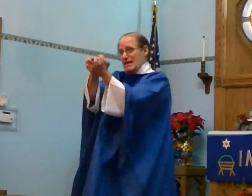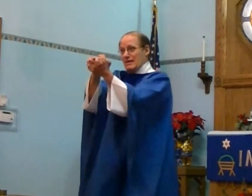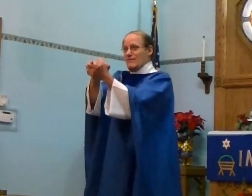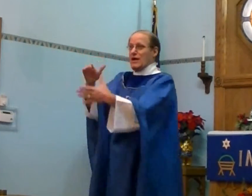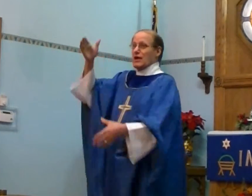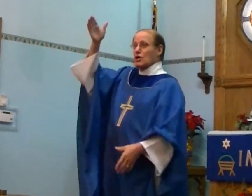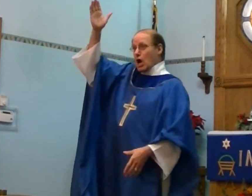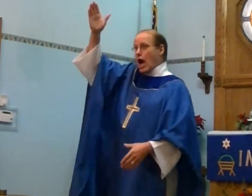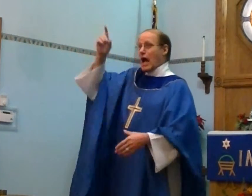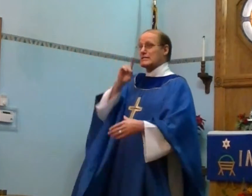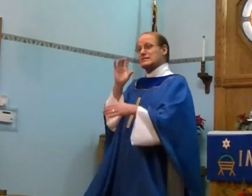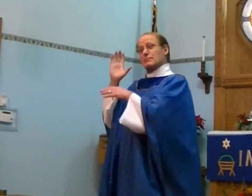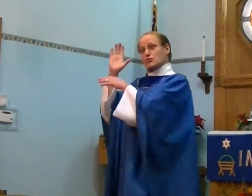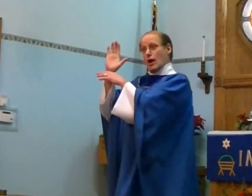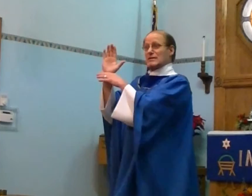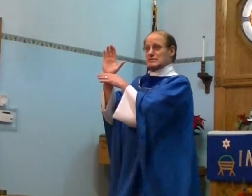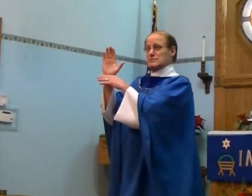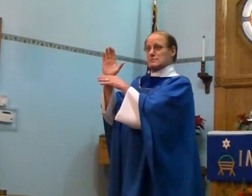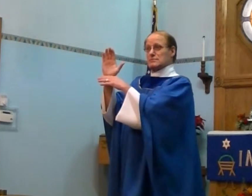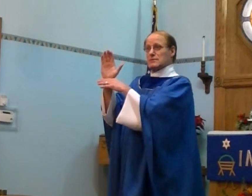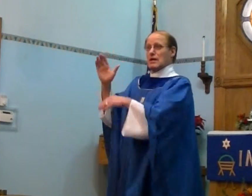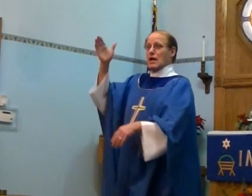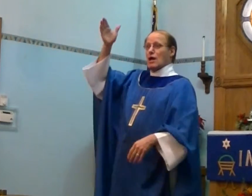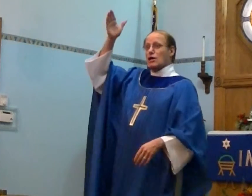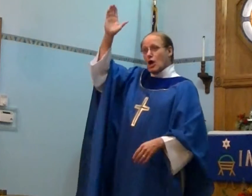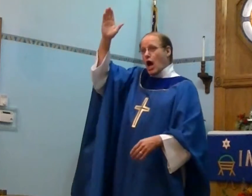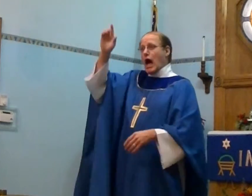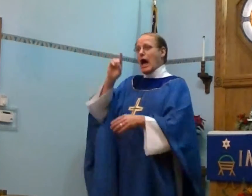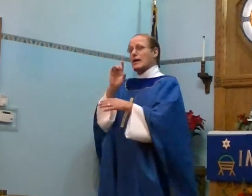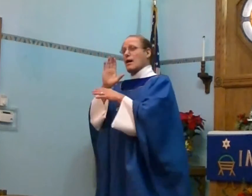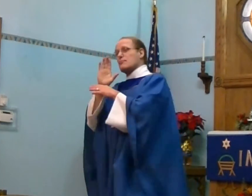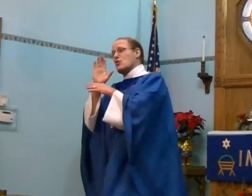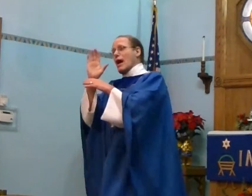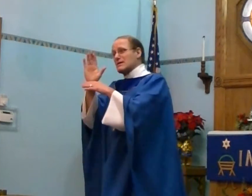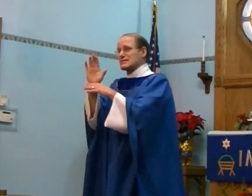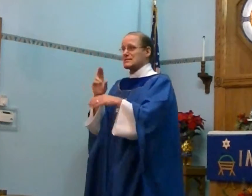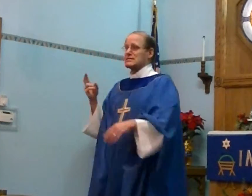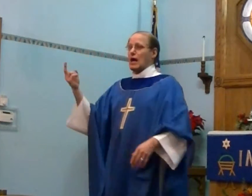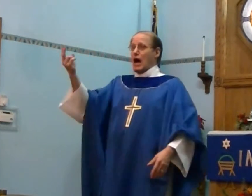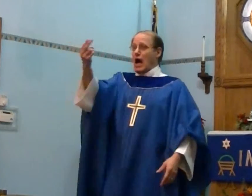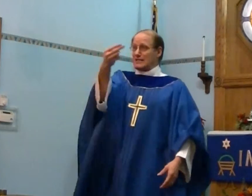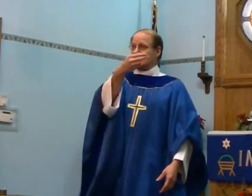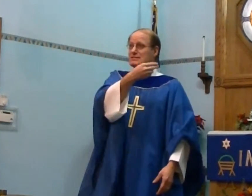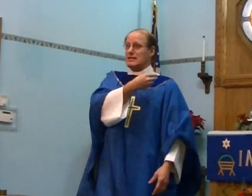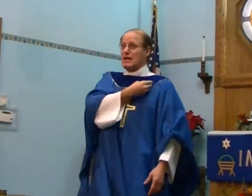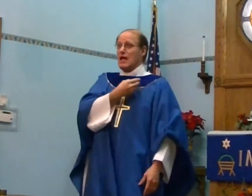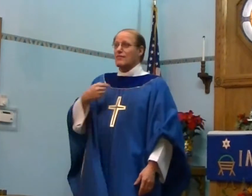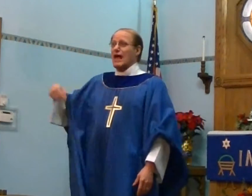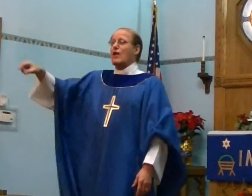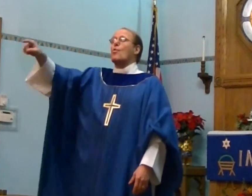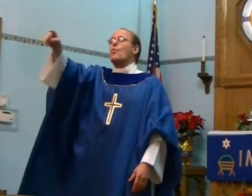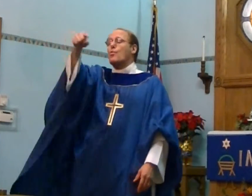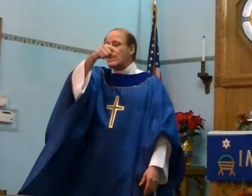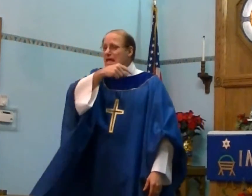God's promise. God promises us that we